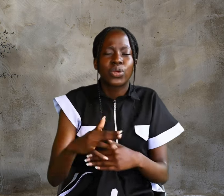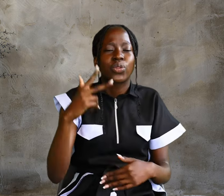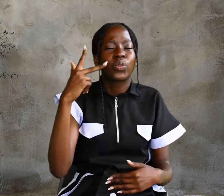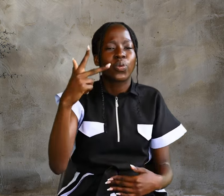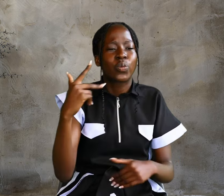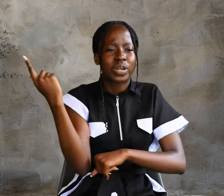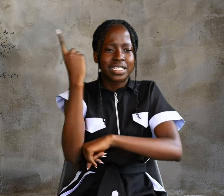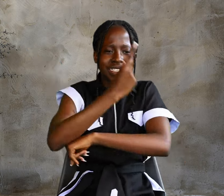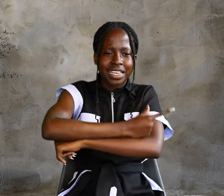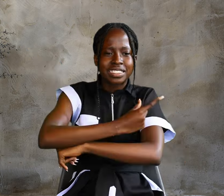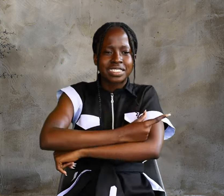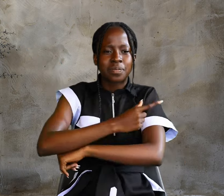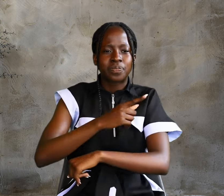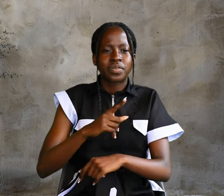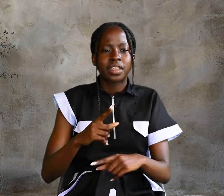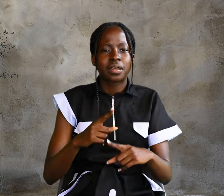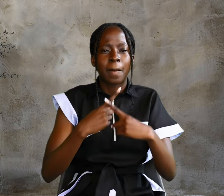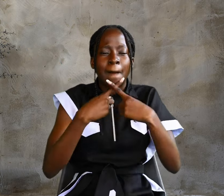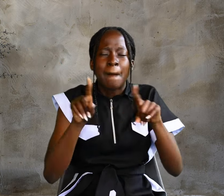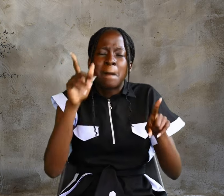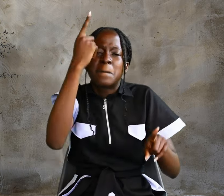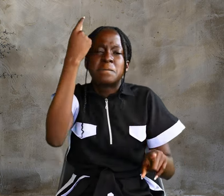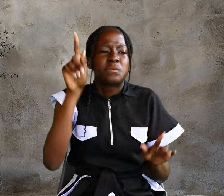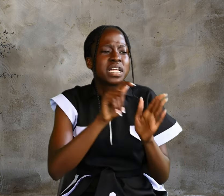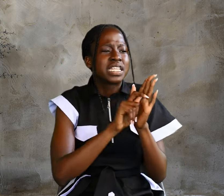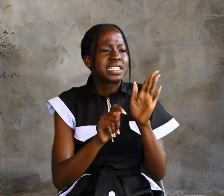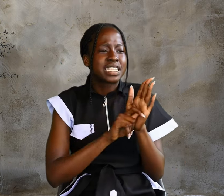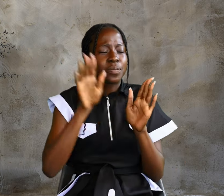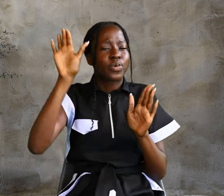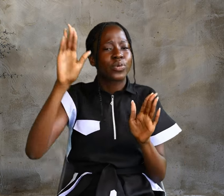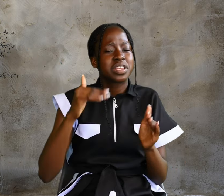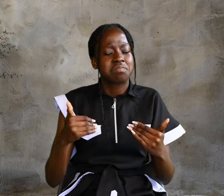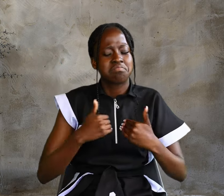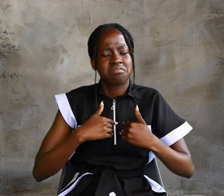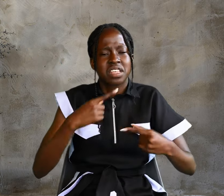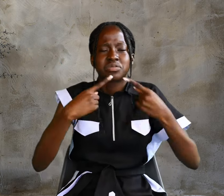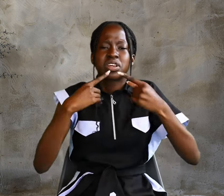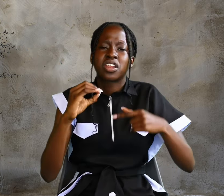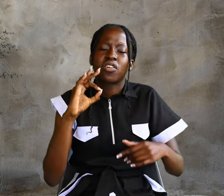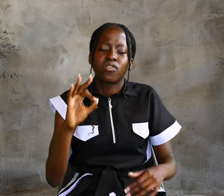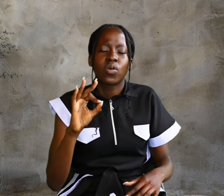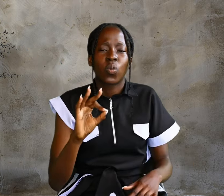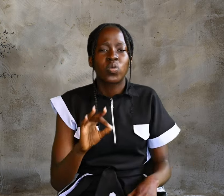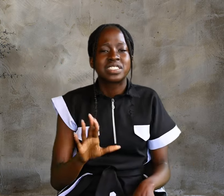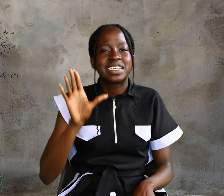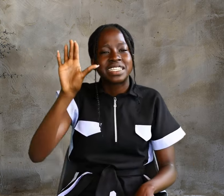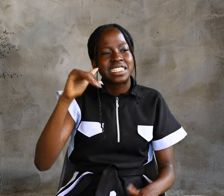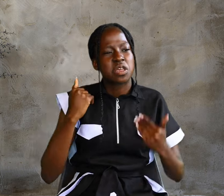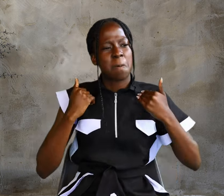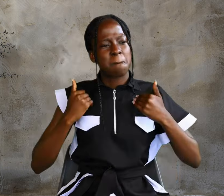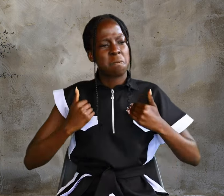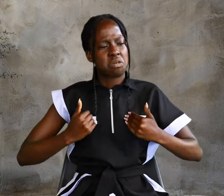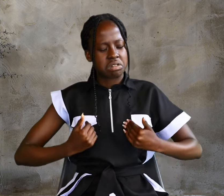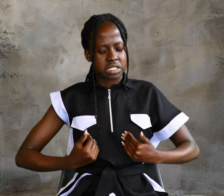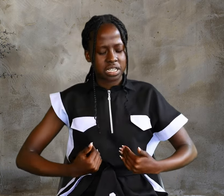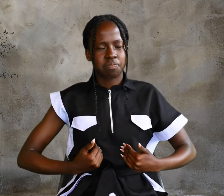days? But the temple He had spoken of Was his body. After